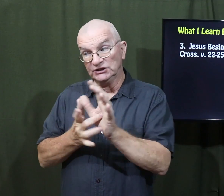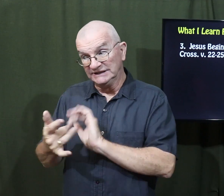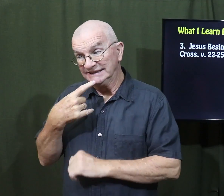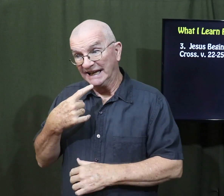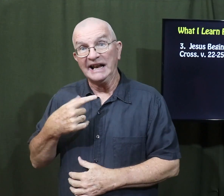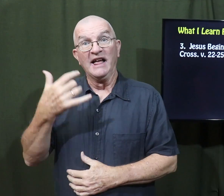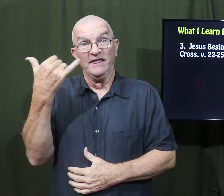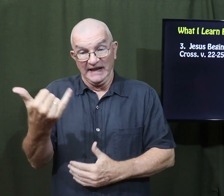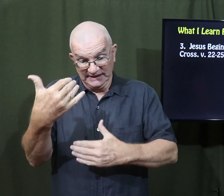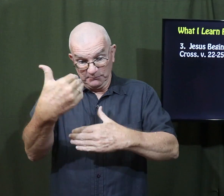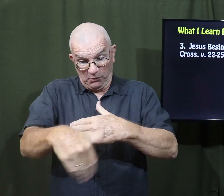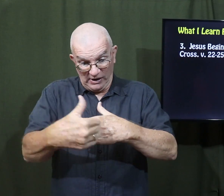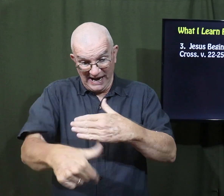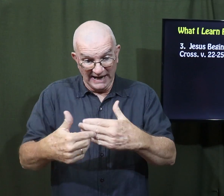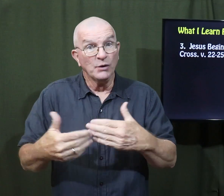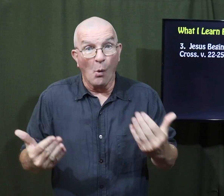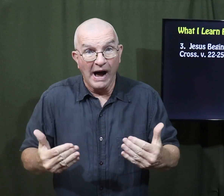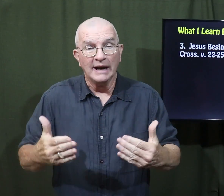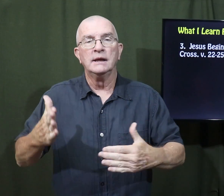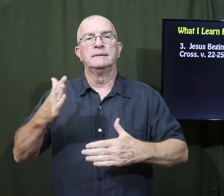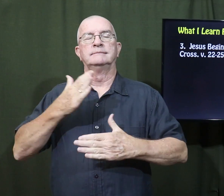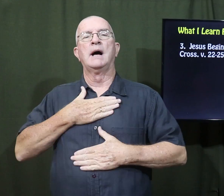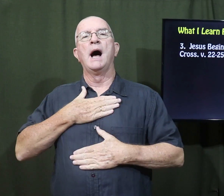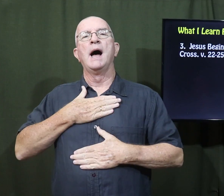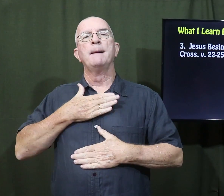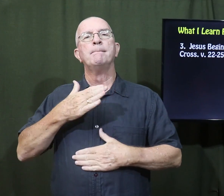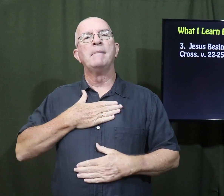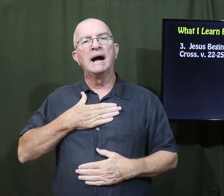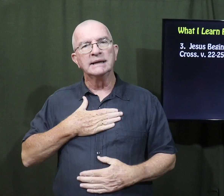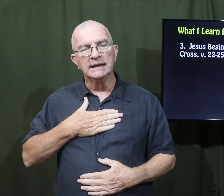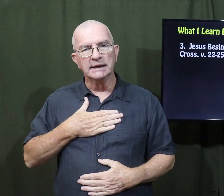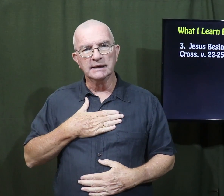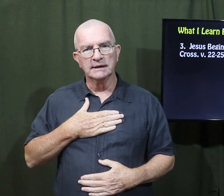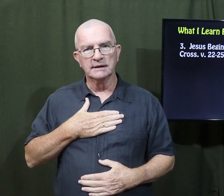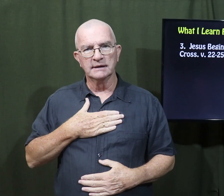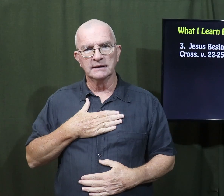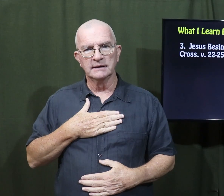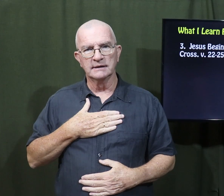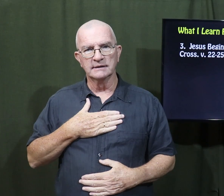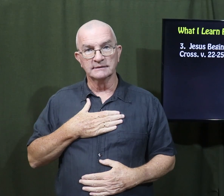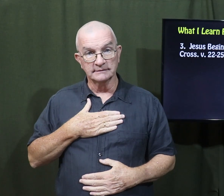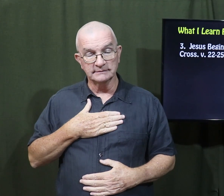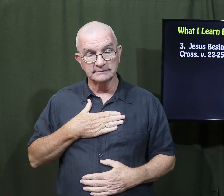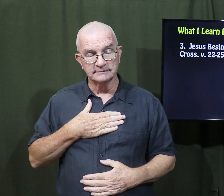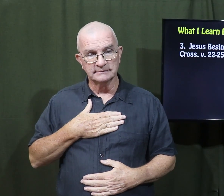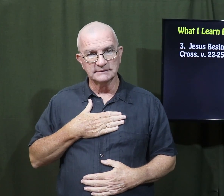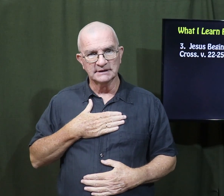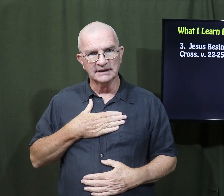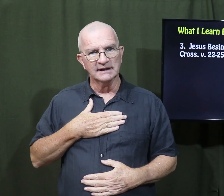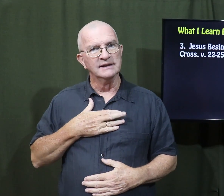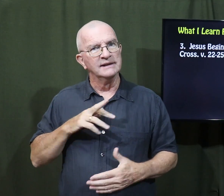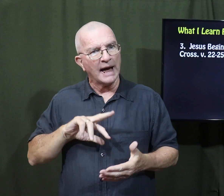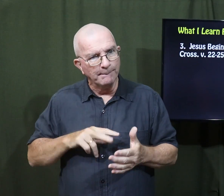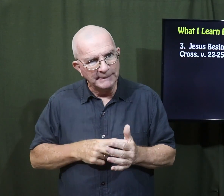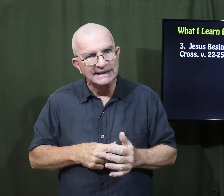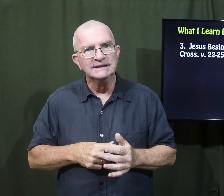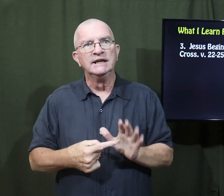Now when did it come from? Jesus said what about the bread that it's my body? That